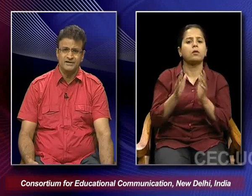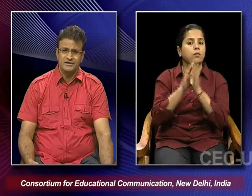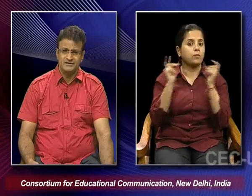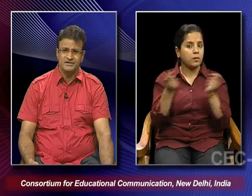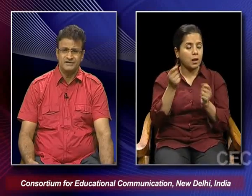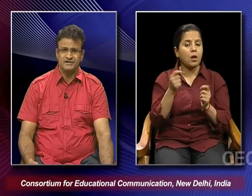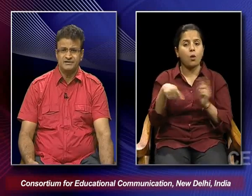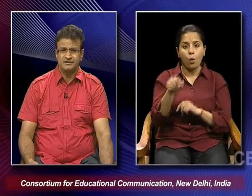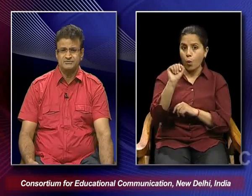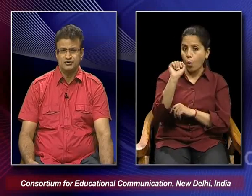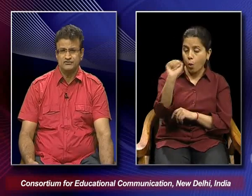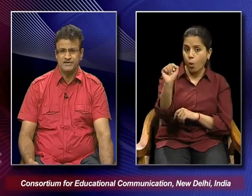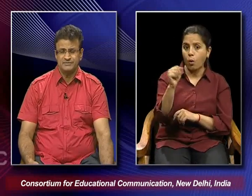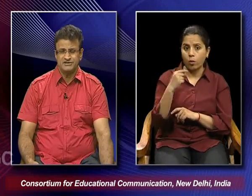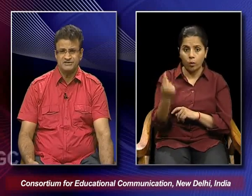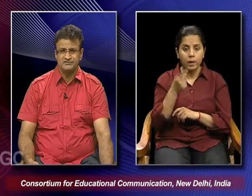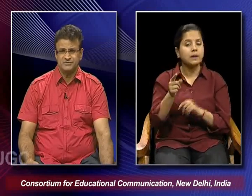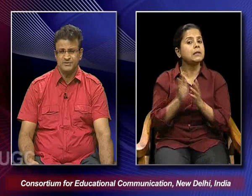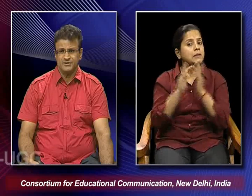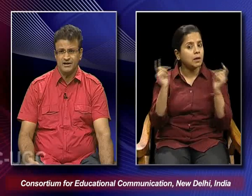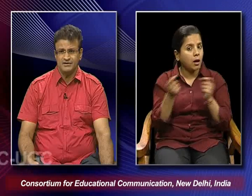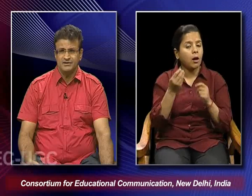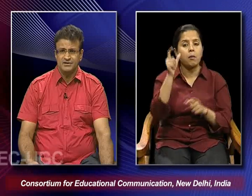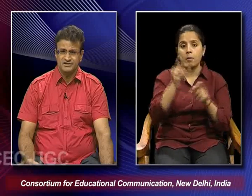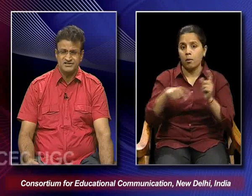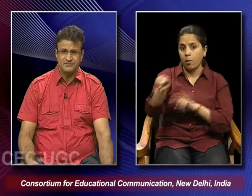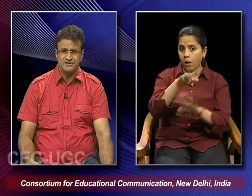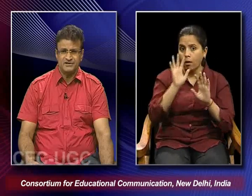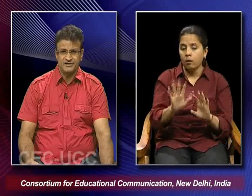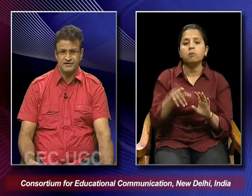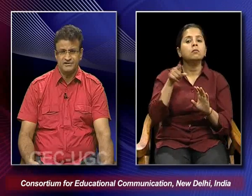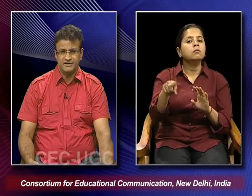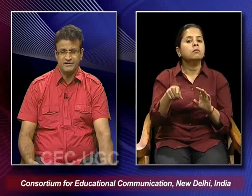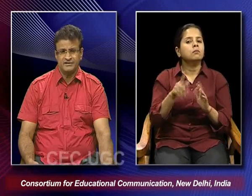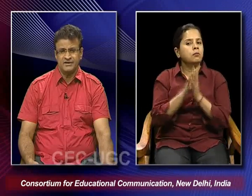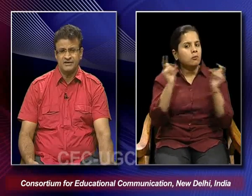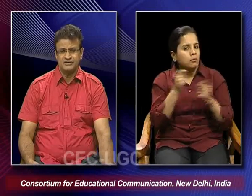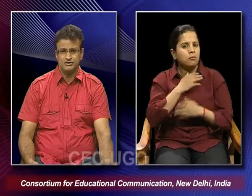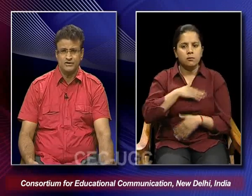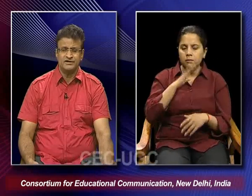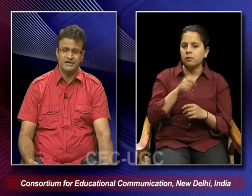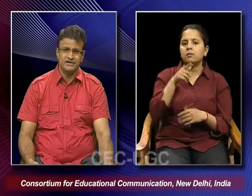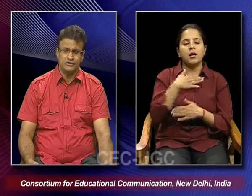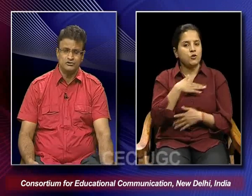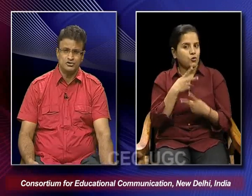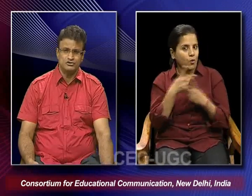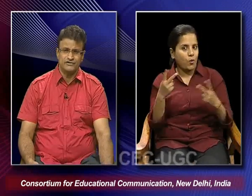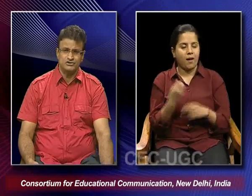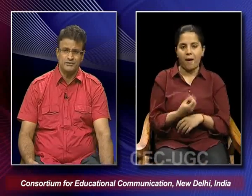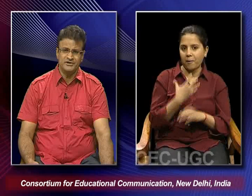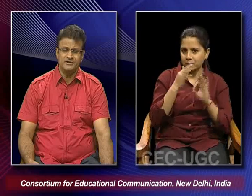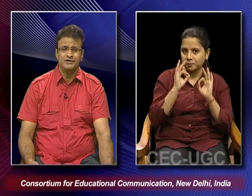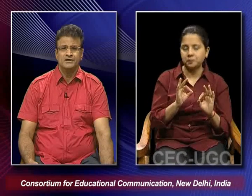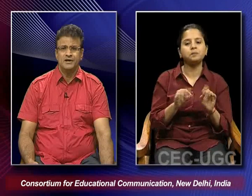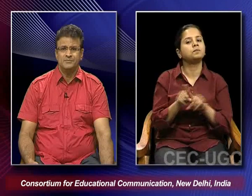there in terms of celebration where people are celebrating it, they are getting all sorts of